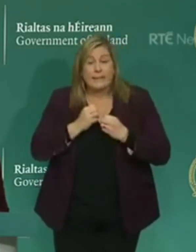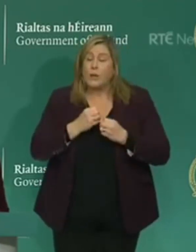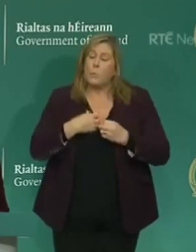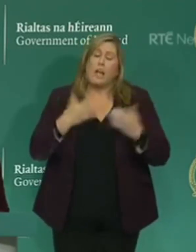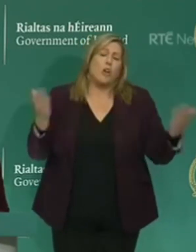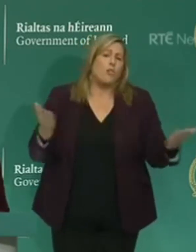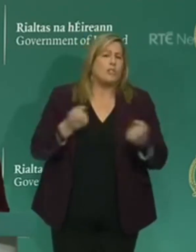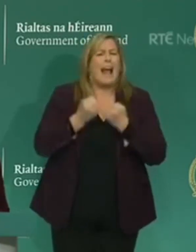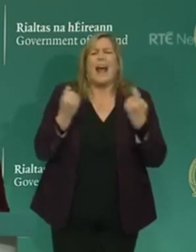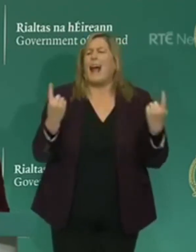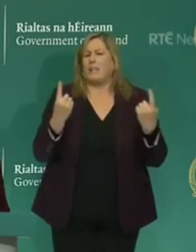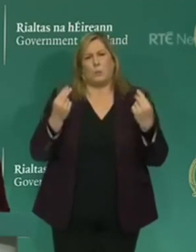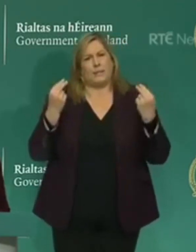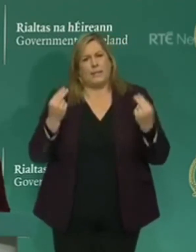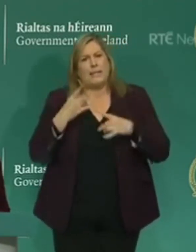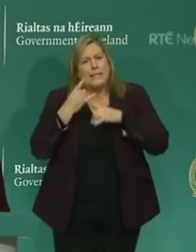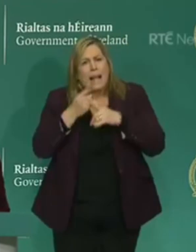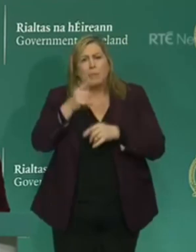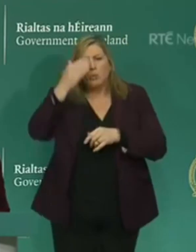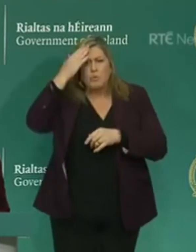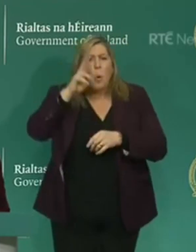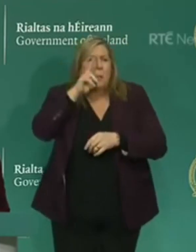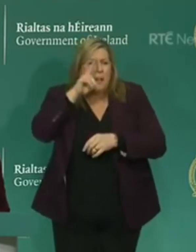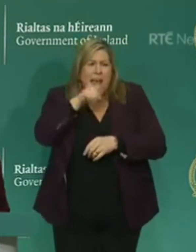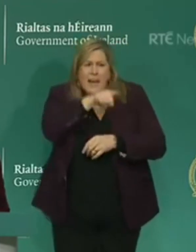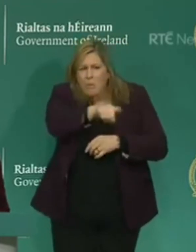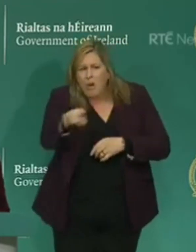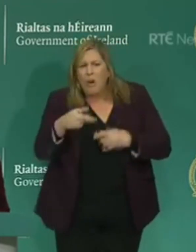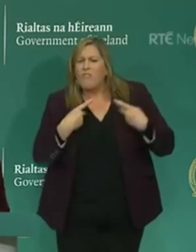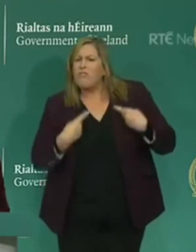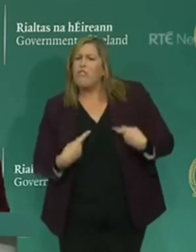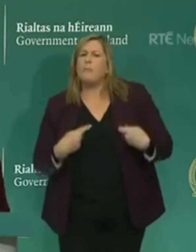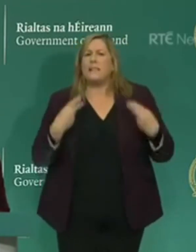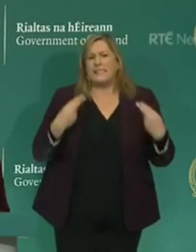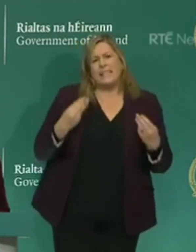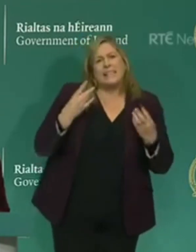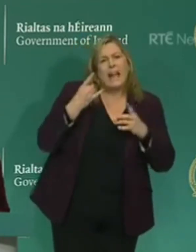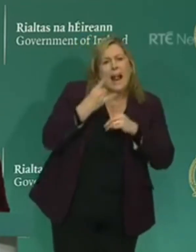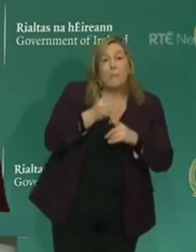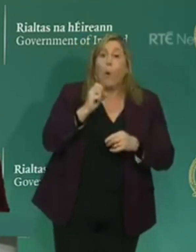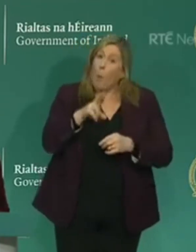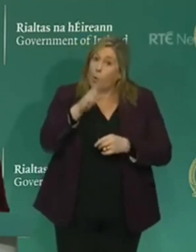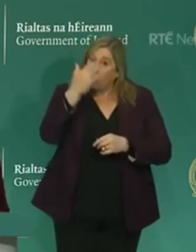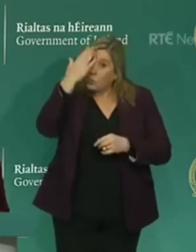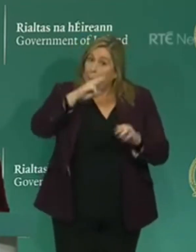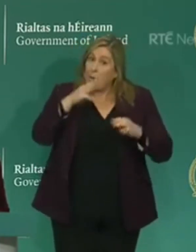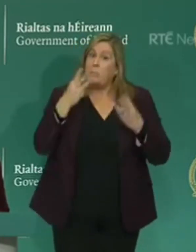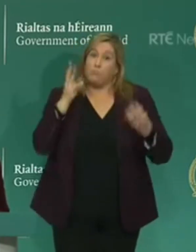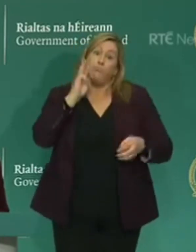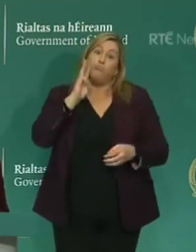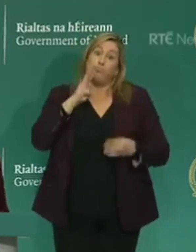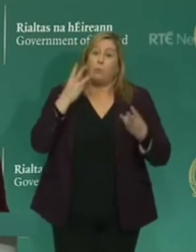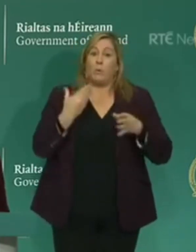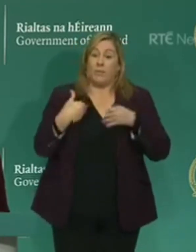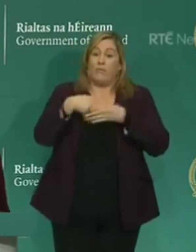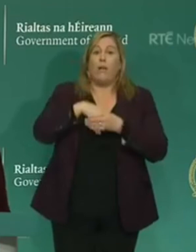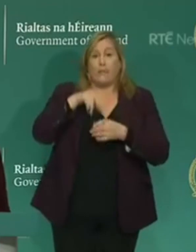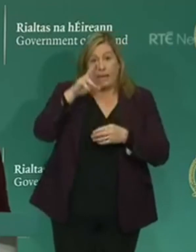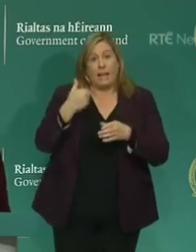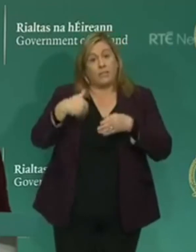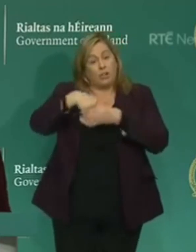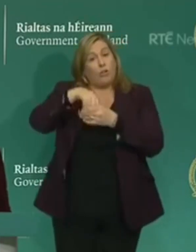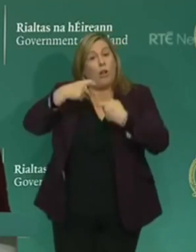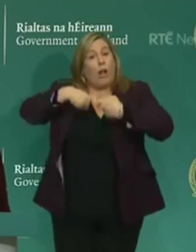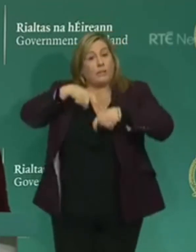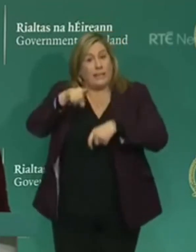needs help, anyone who knows someone who needs help, or who wants to volunteer to give help, to contact their local forum. The